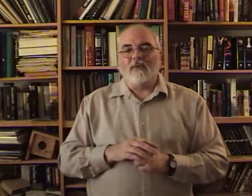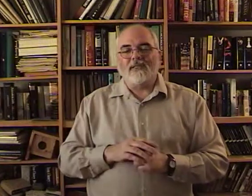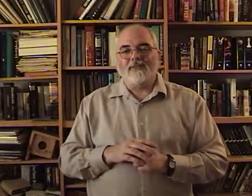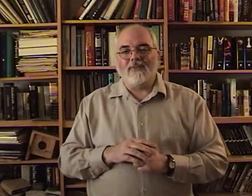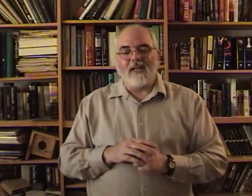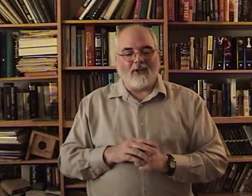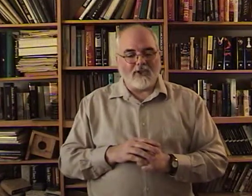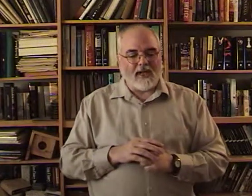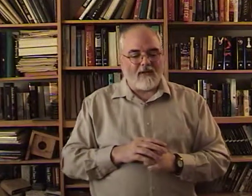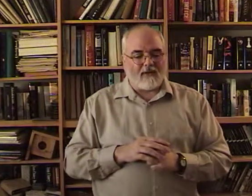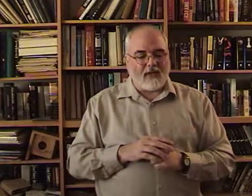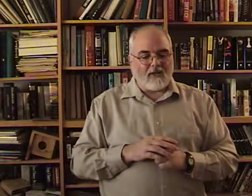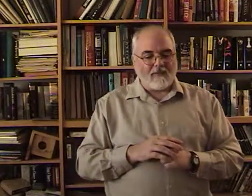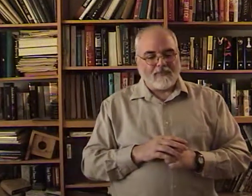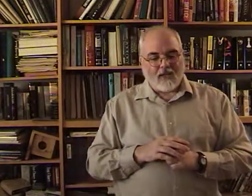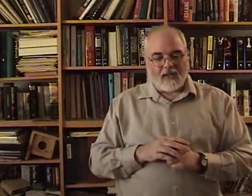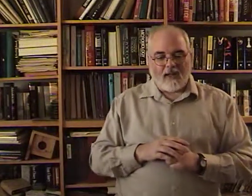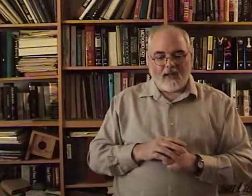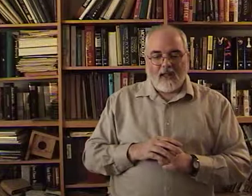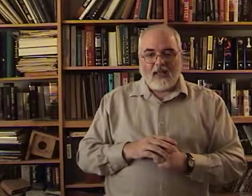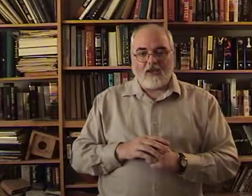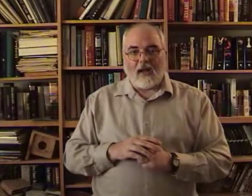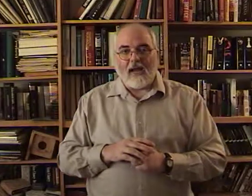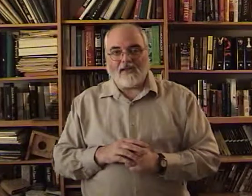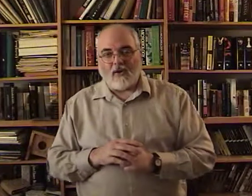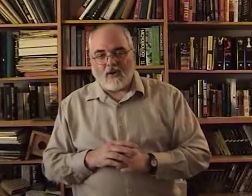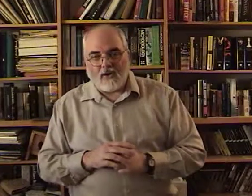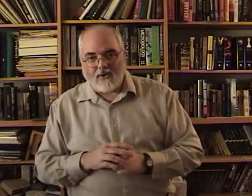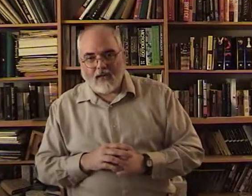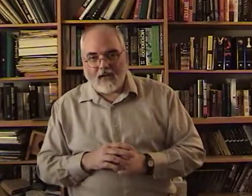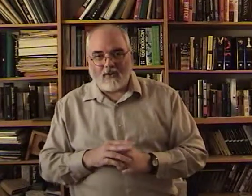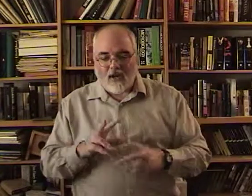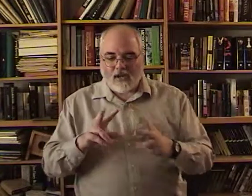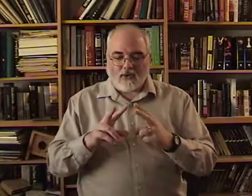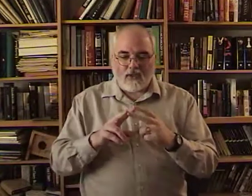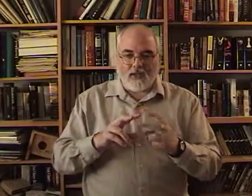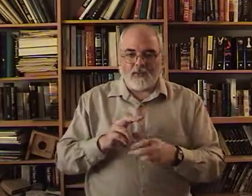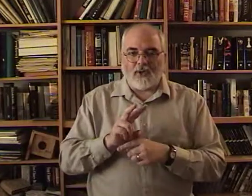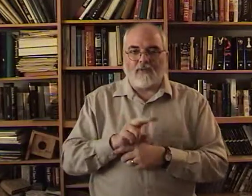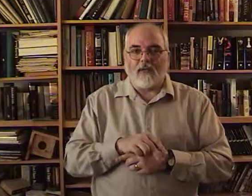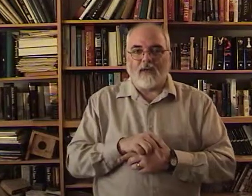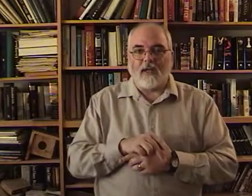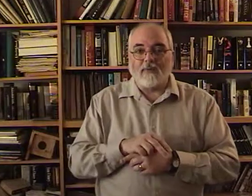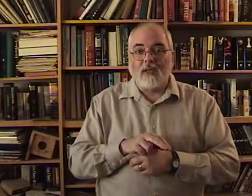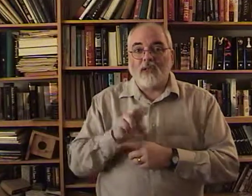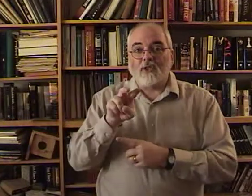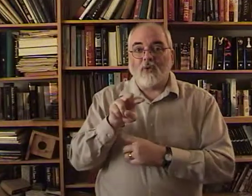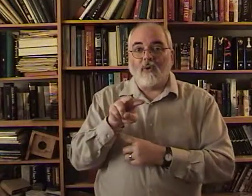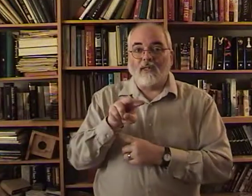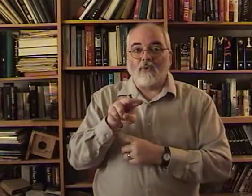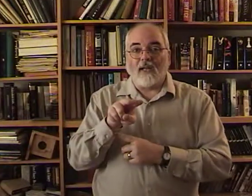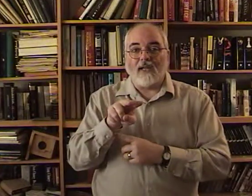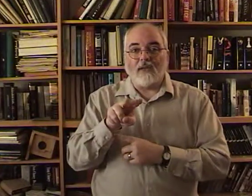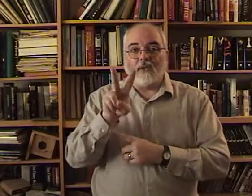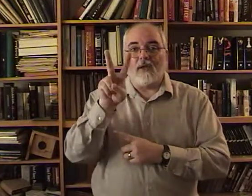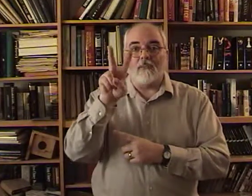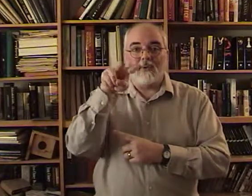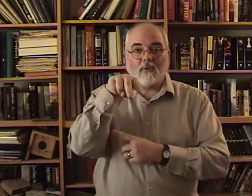The silent was kind of neat. Your eyes aren't on your head. Your eyes are on the tips of your fingertip. So. It's really easy to look up and look